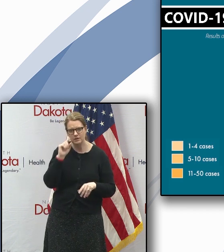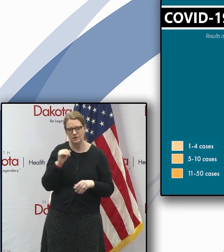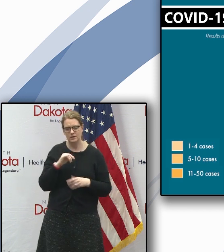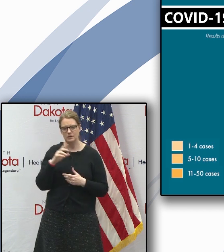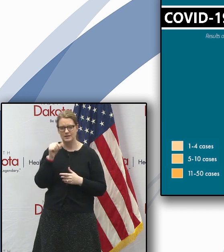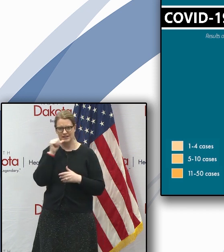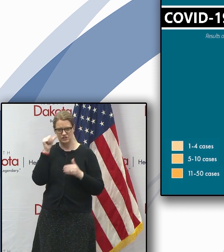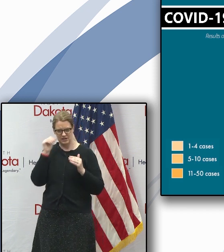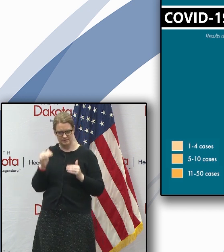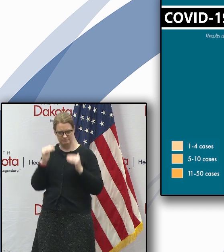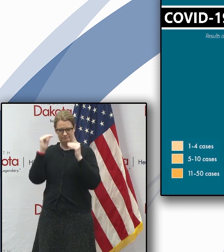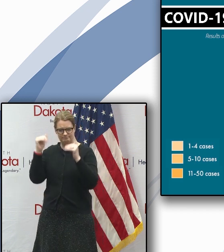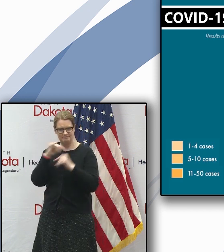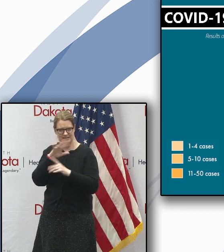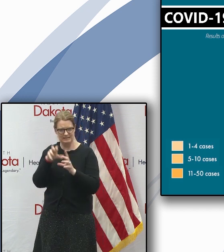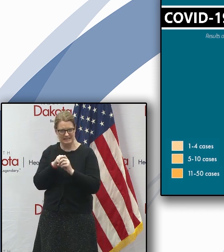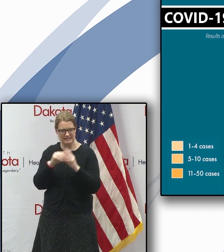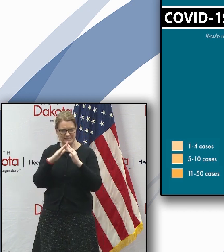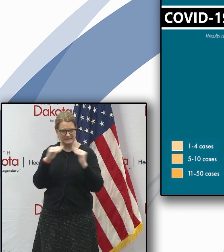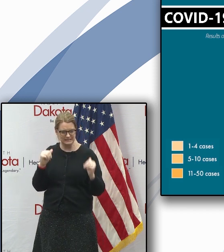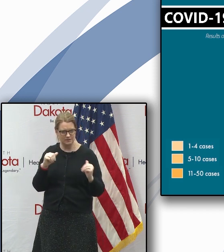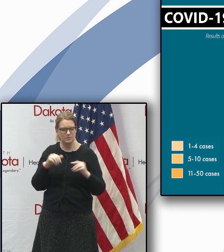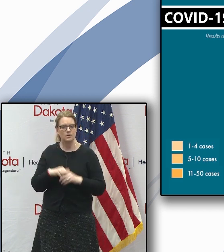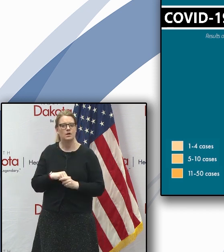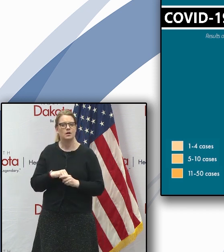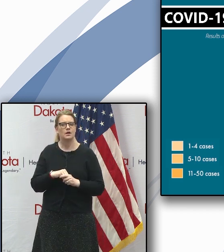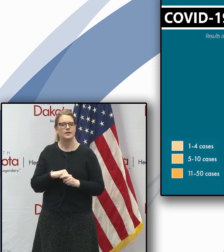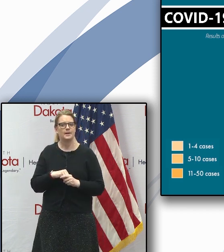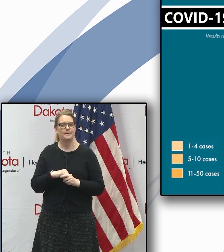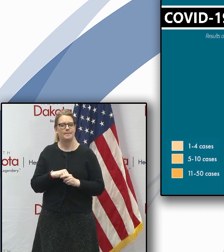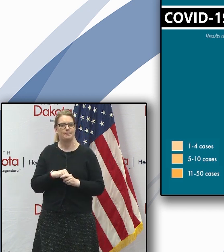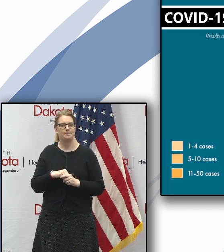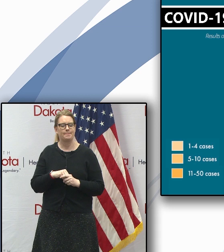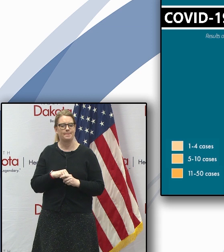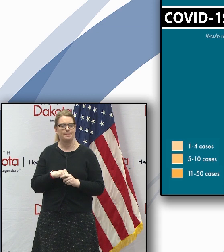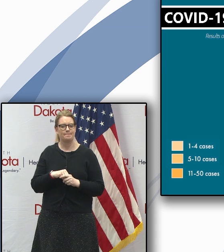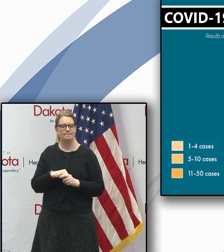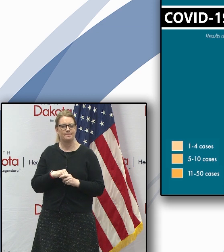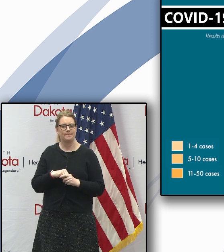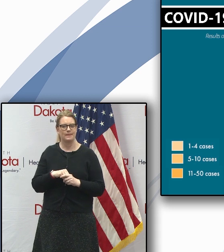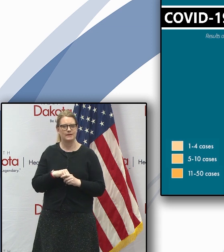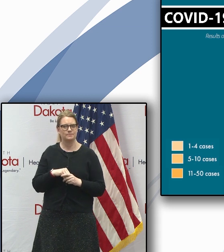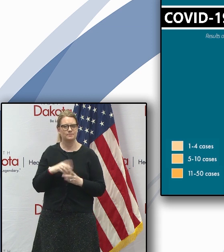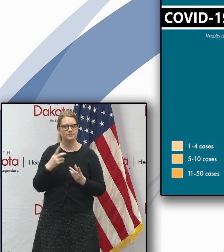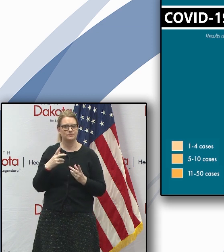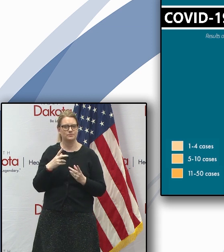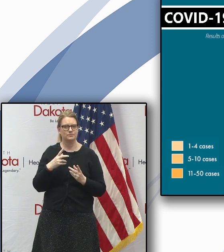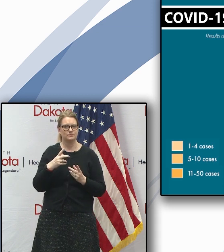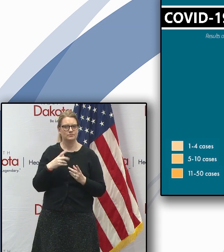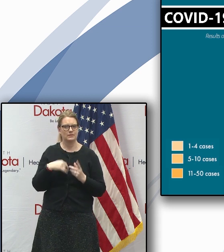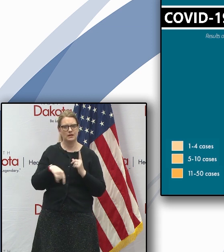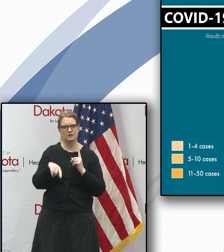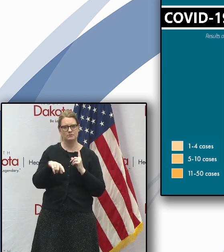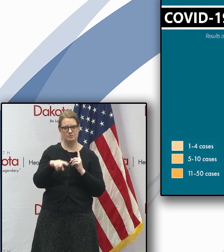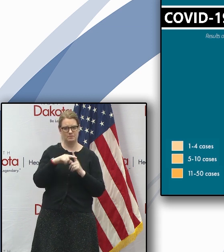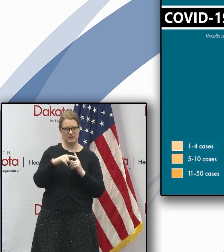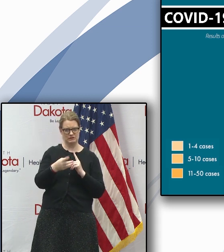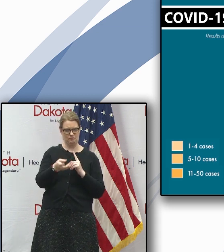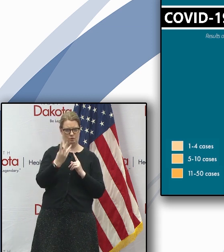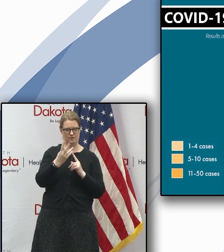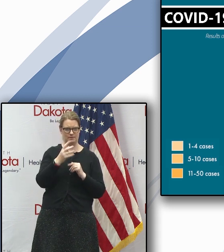from yesterday that are in the system and again positive plus four from yesterday.